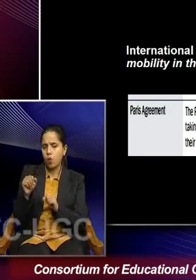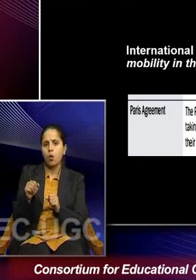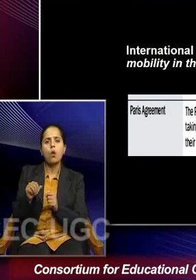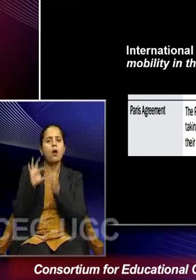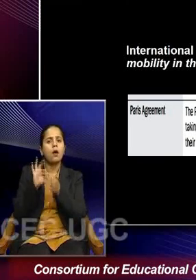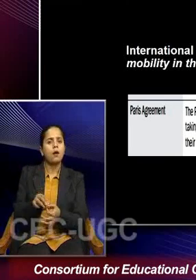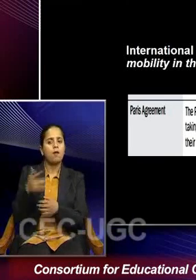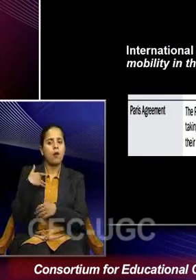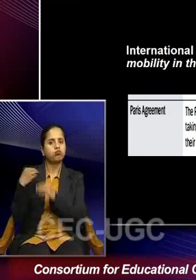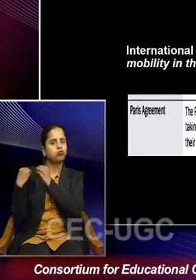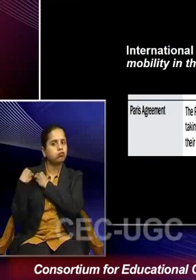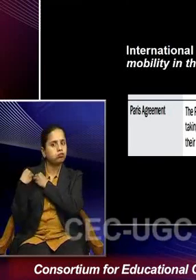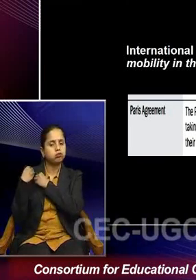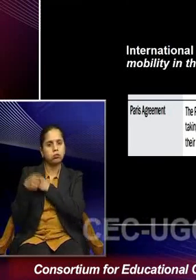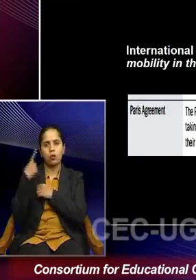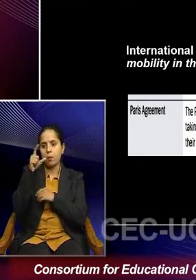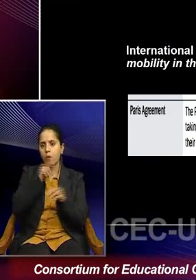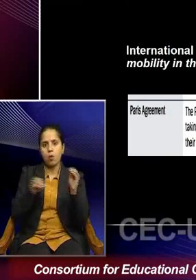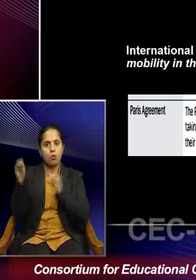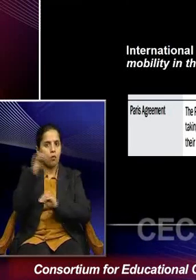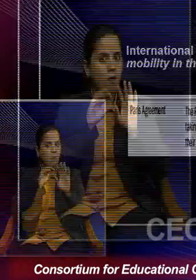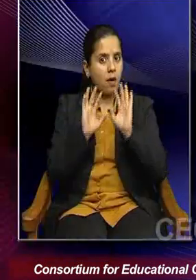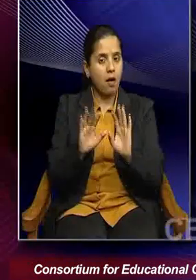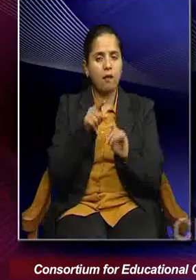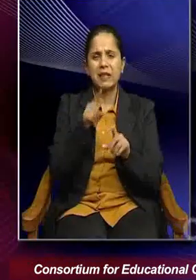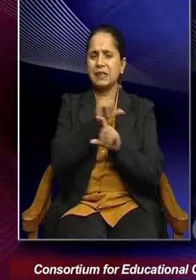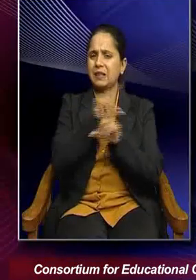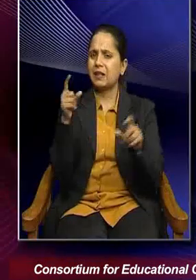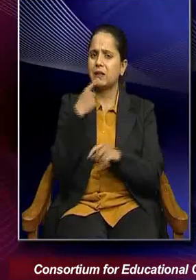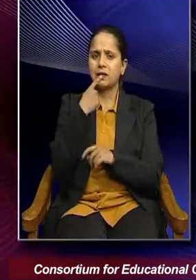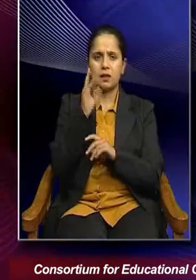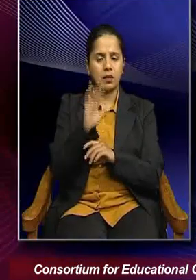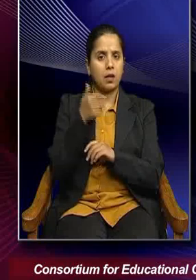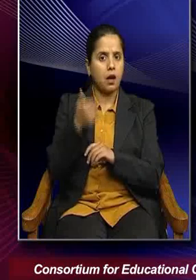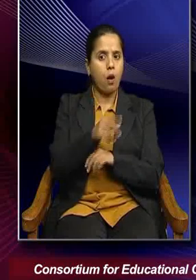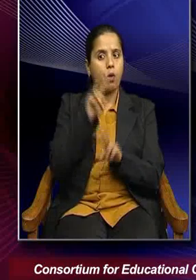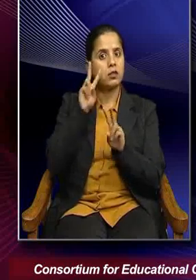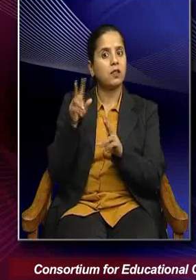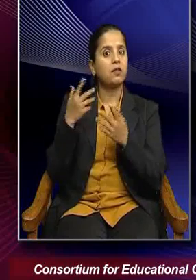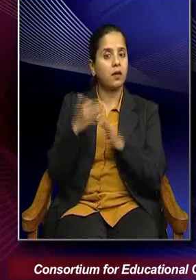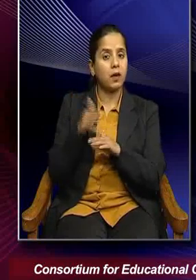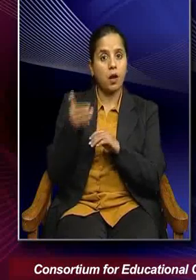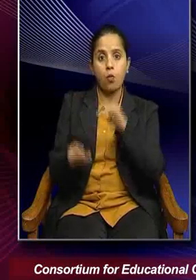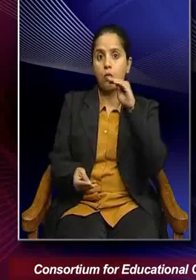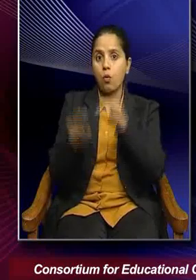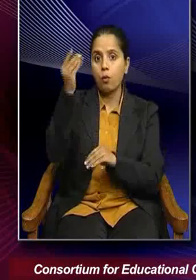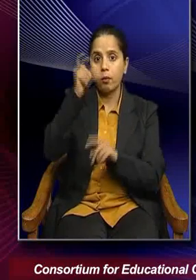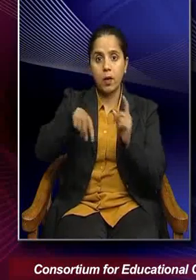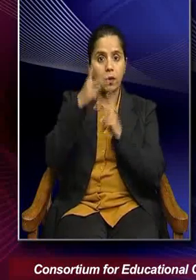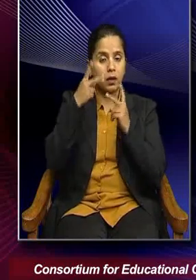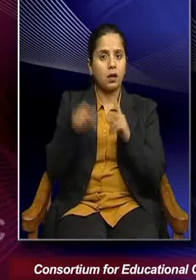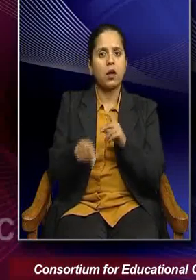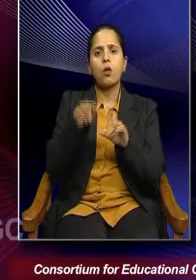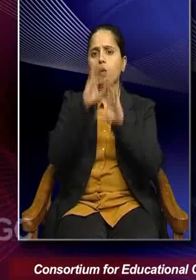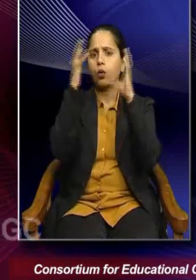obligation on migrants. So, it very clearly stated that, you know, they have recognized that with increasing episodes of global